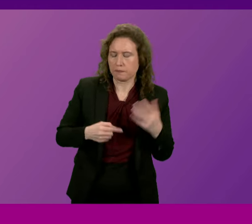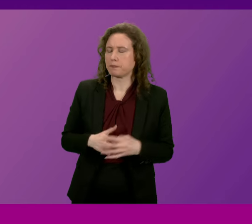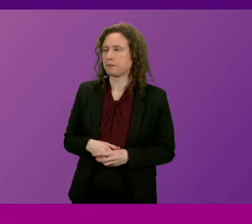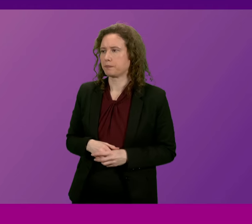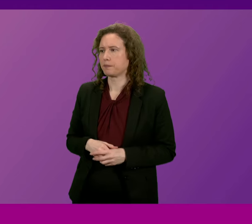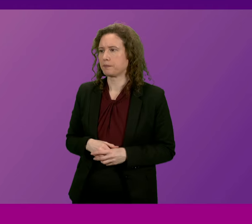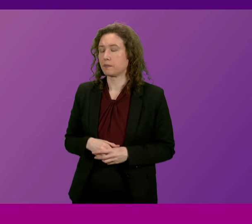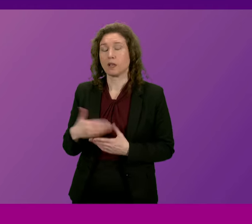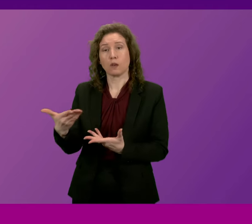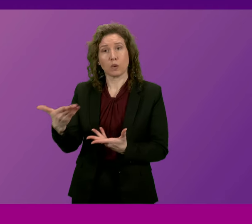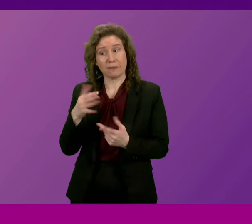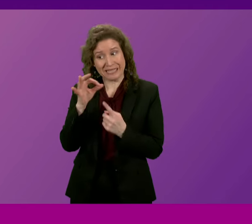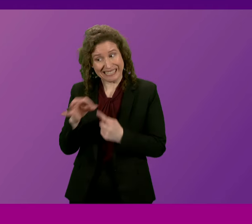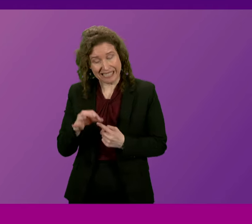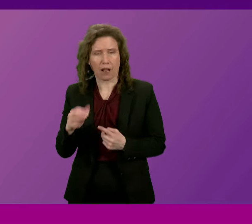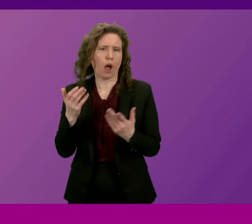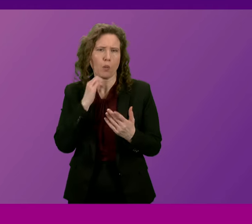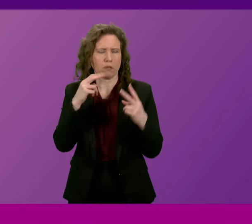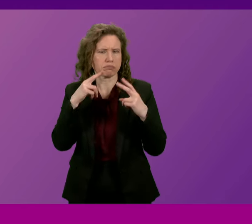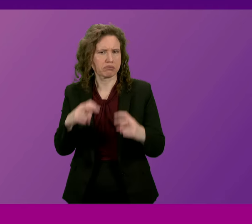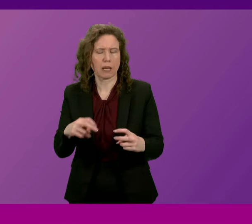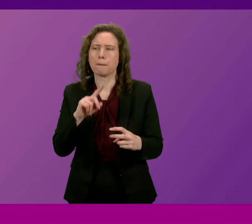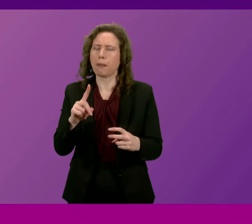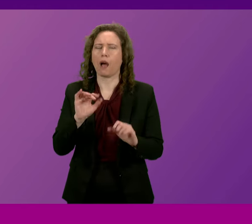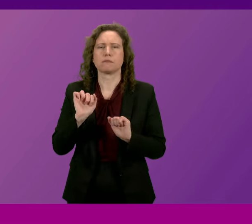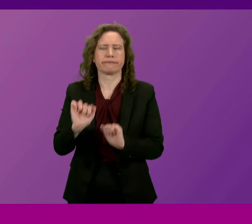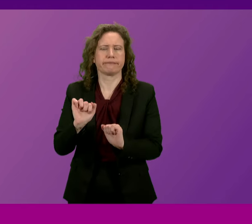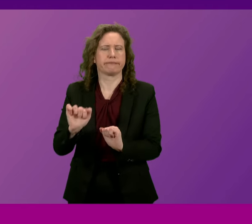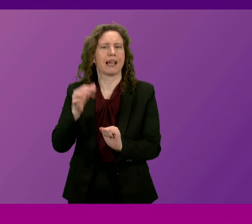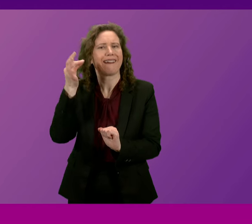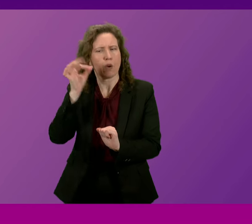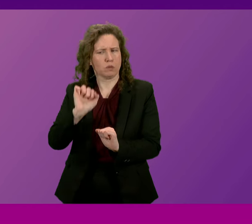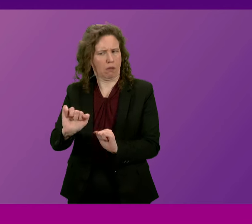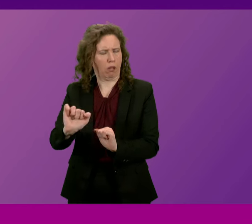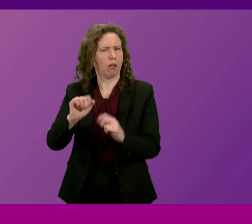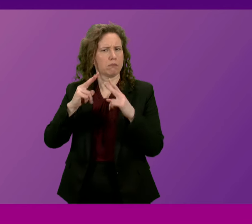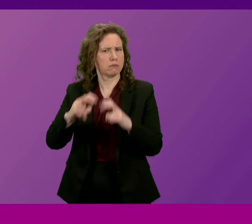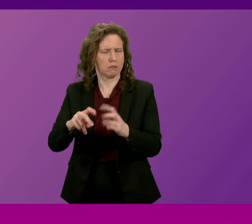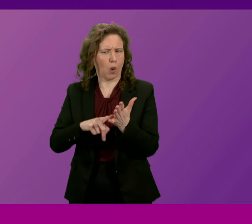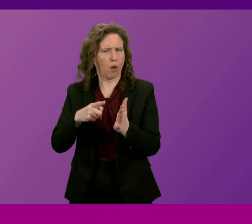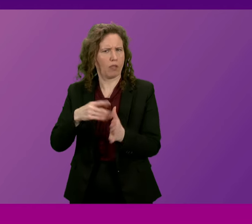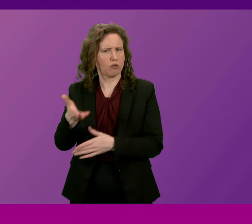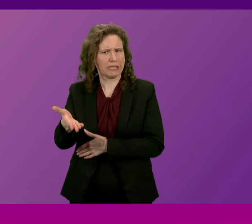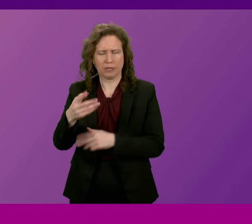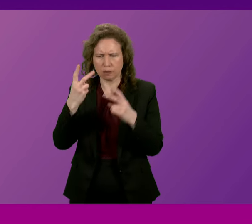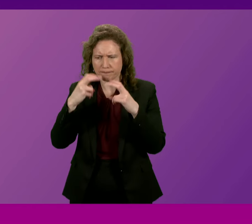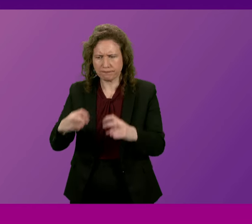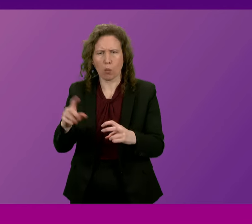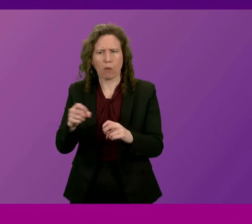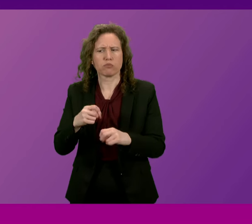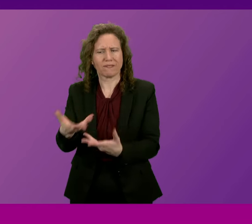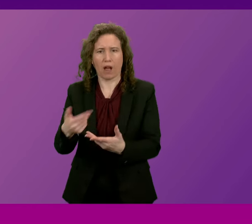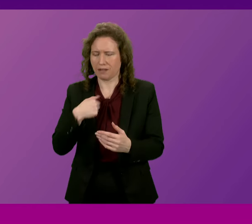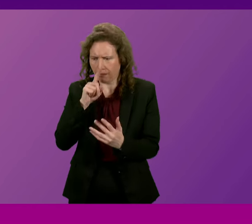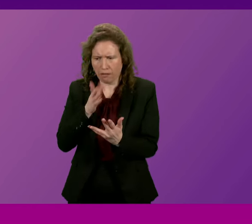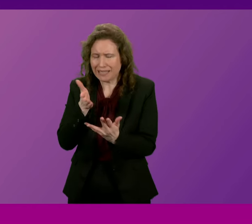with the details I will certainly have a look at it. Obviously it is a decision for local authorities in relation to the provision of the accommodation and